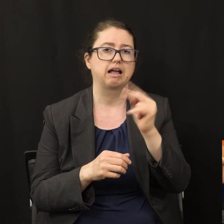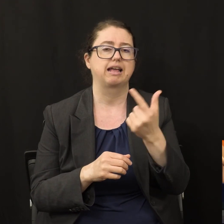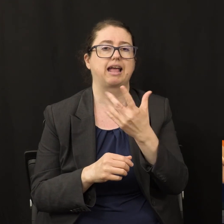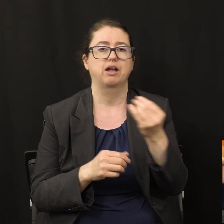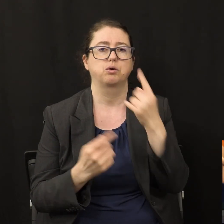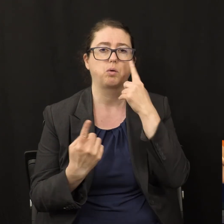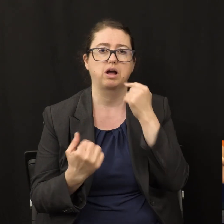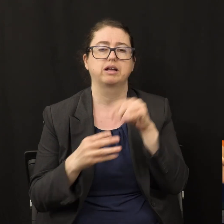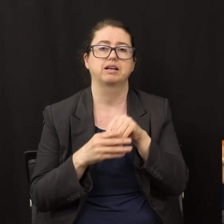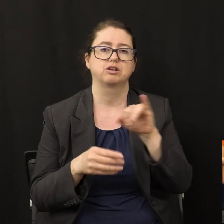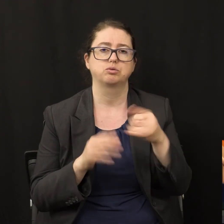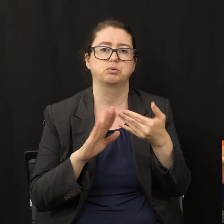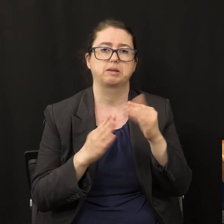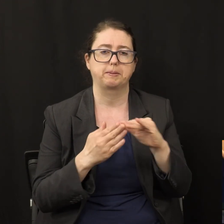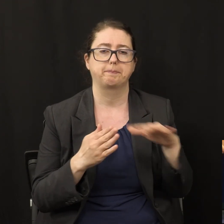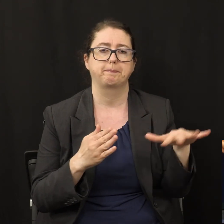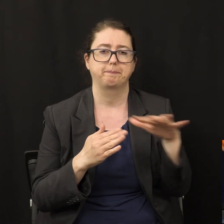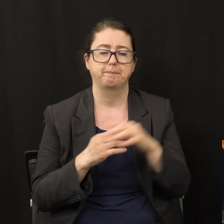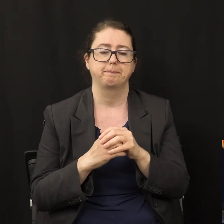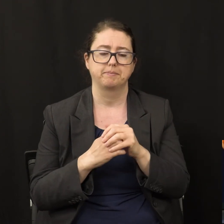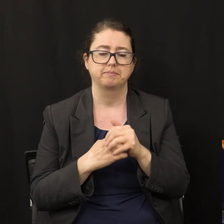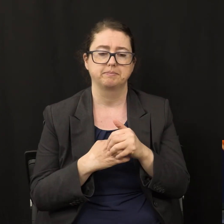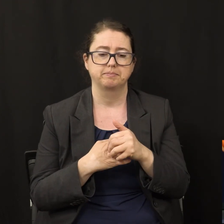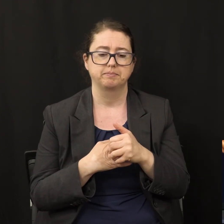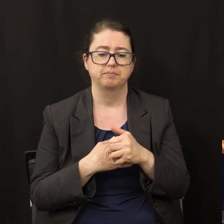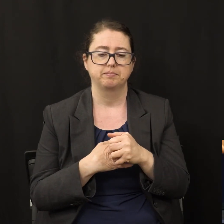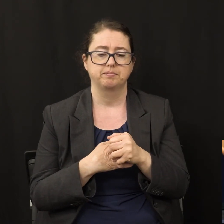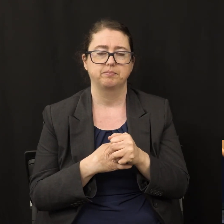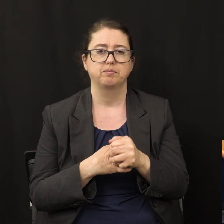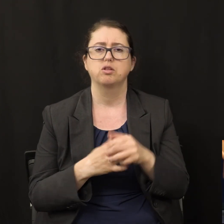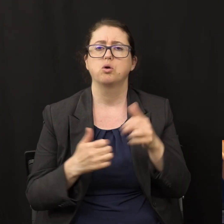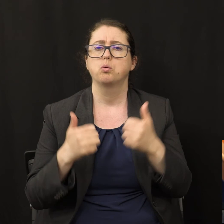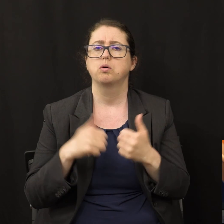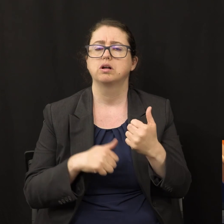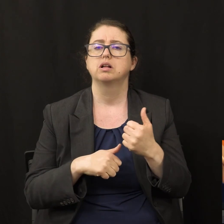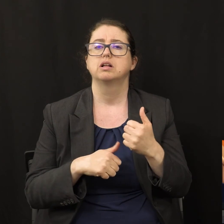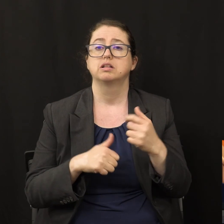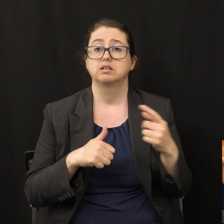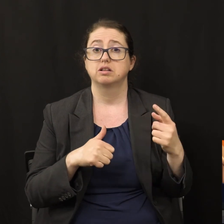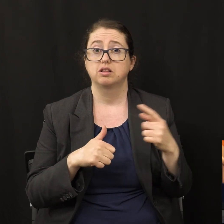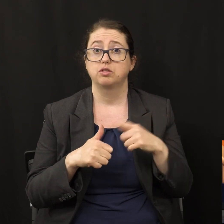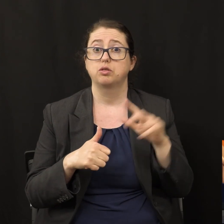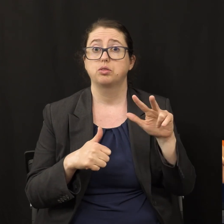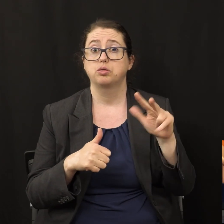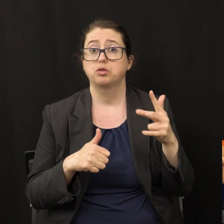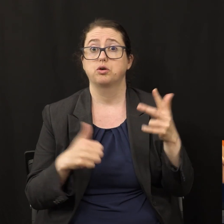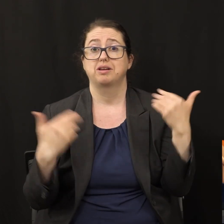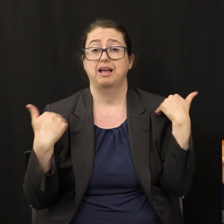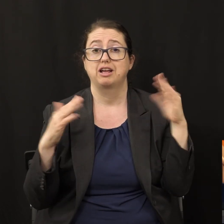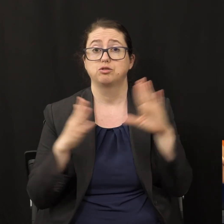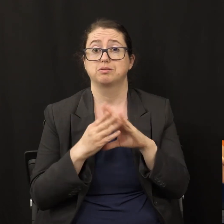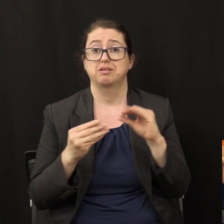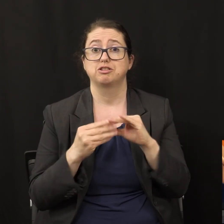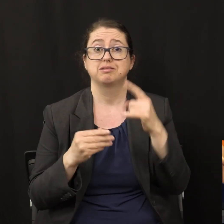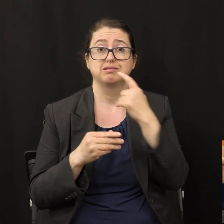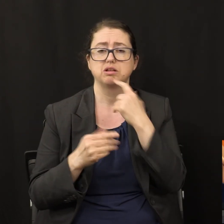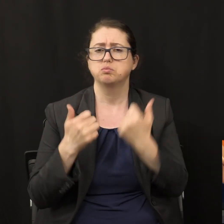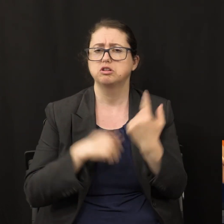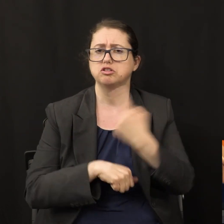what day does the first angel's message tell us to keep the sabbath because